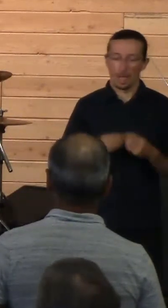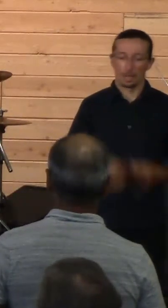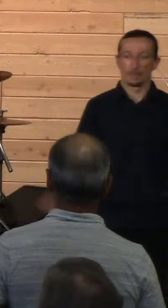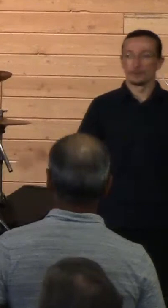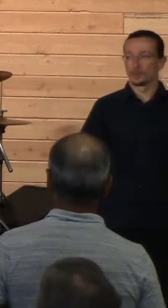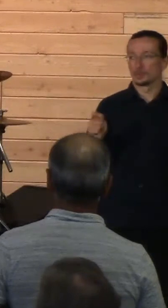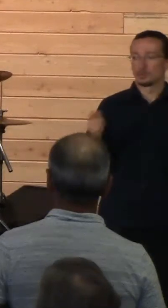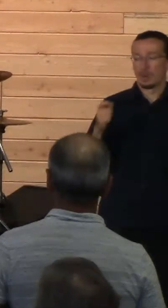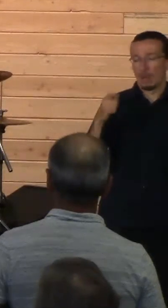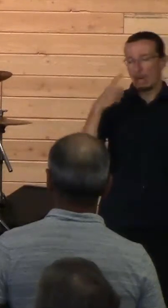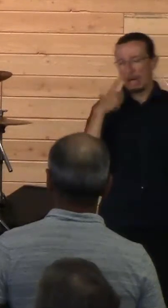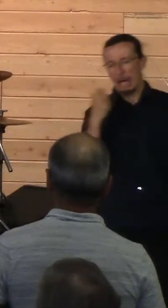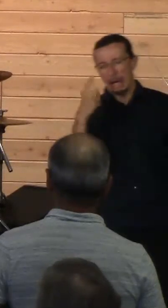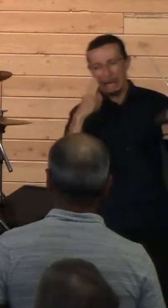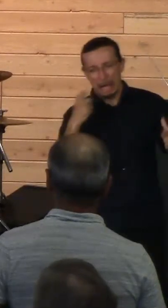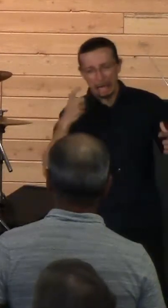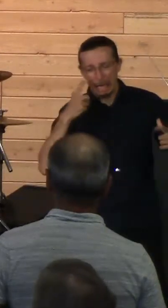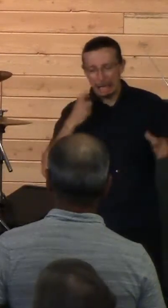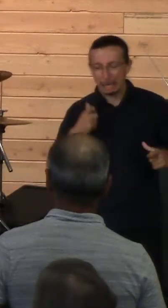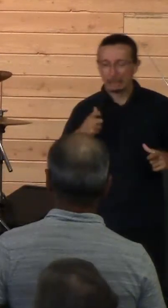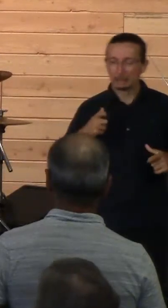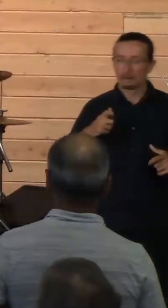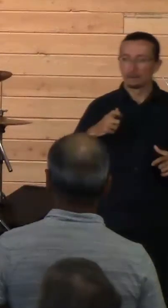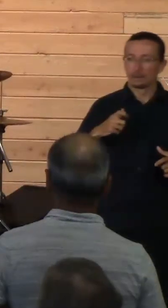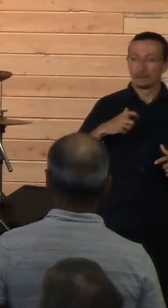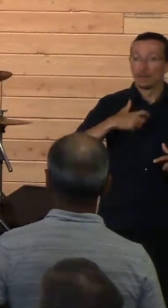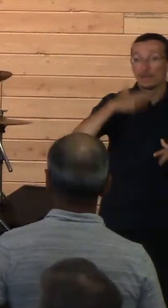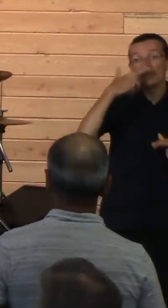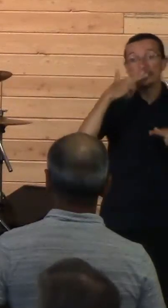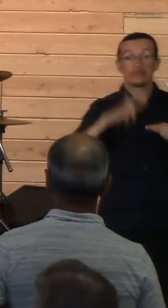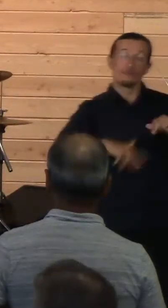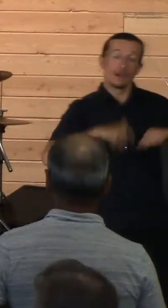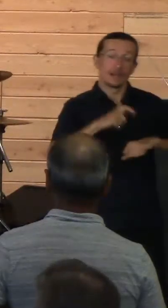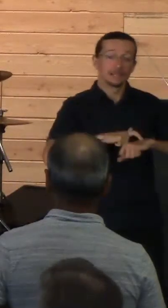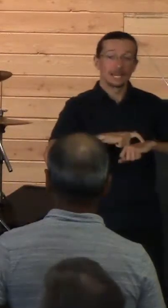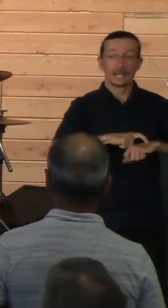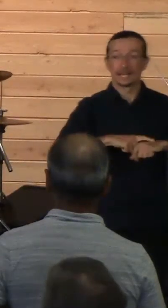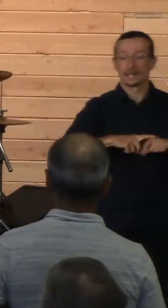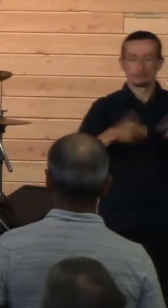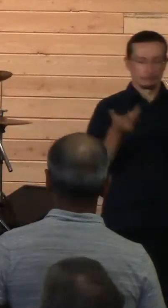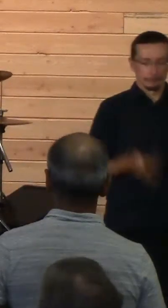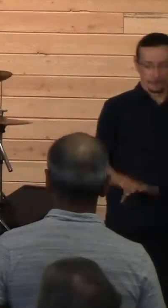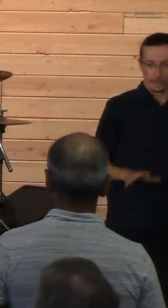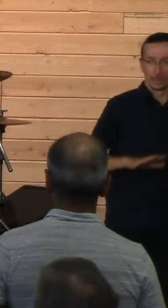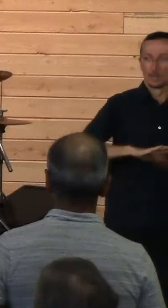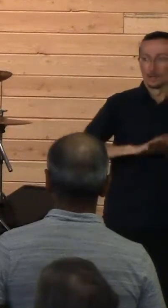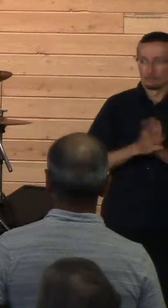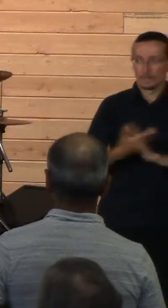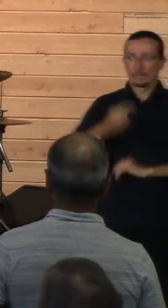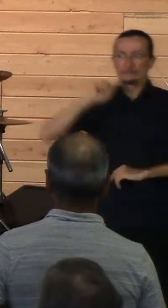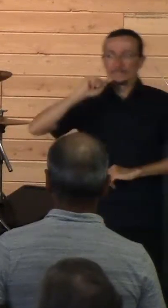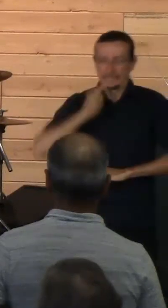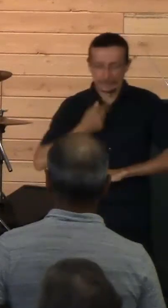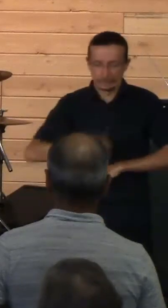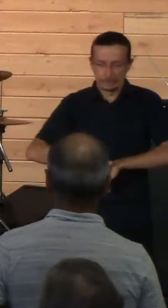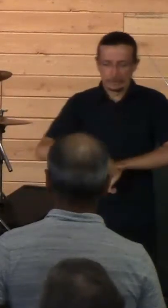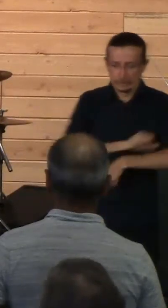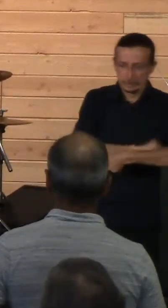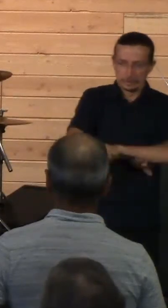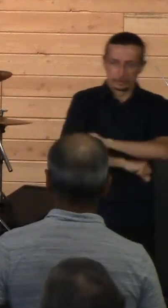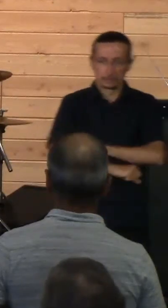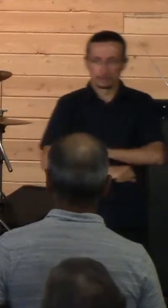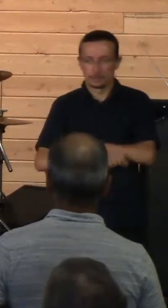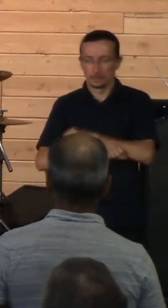games are over. Get serious, really serious. Get down on your knees before the master.